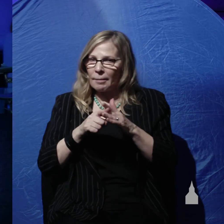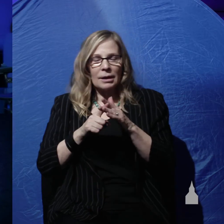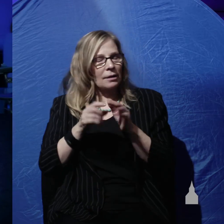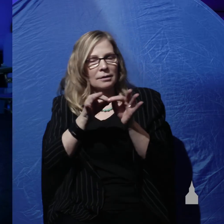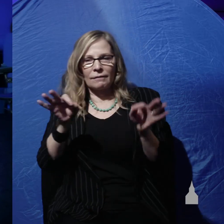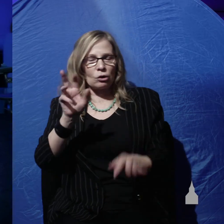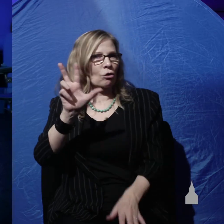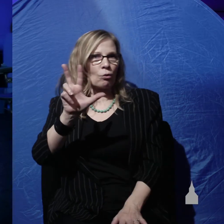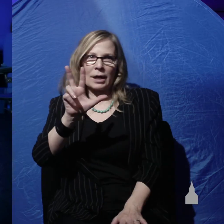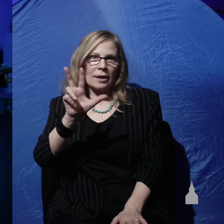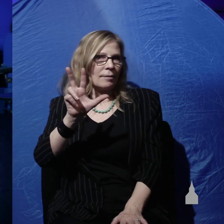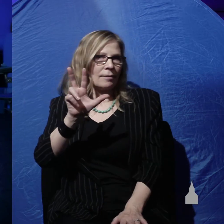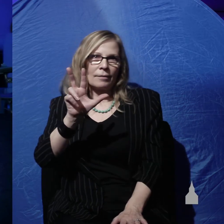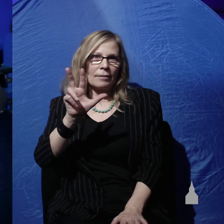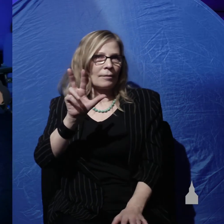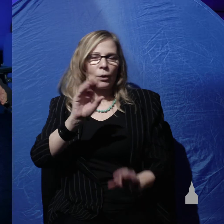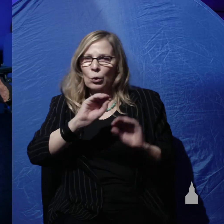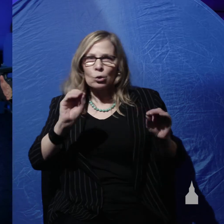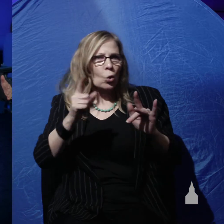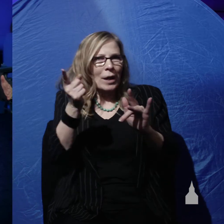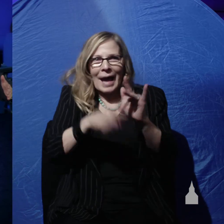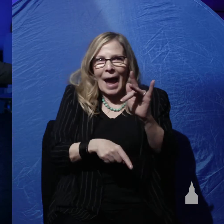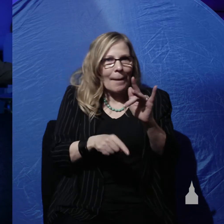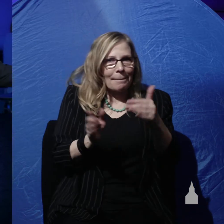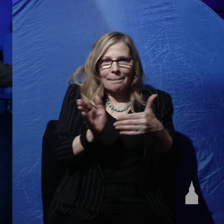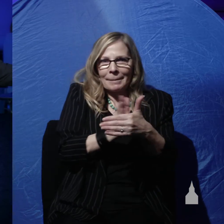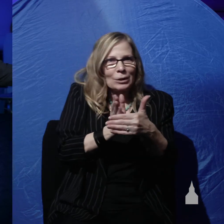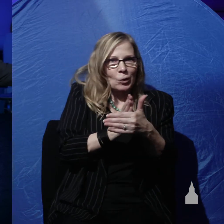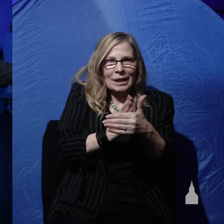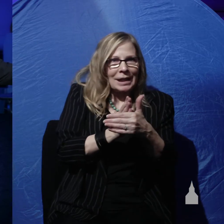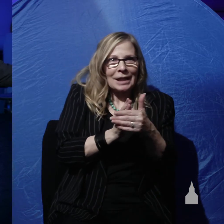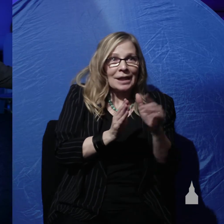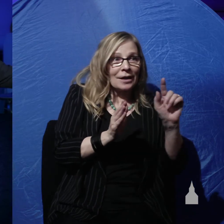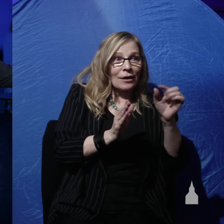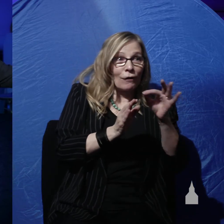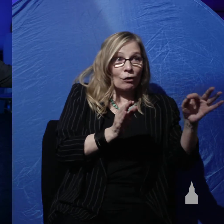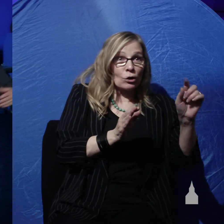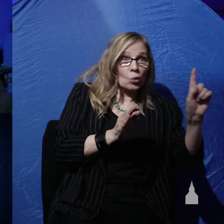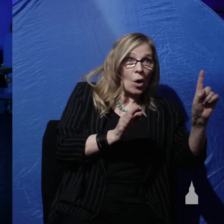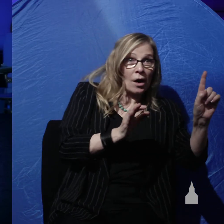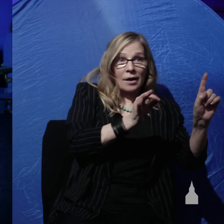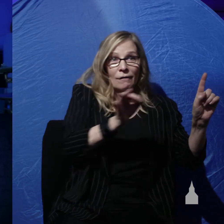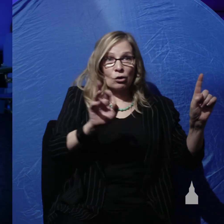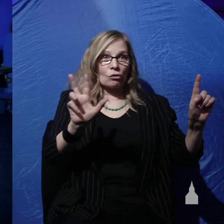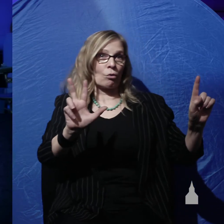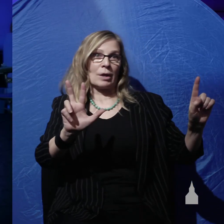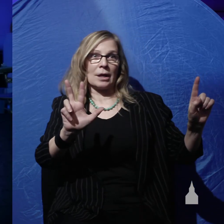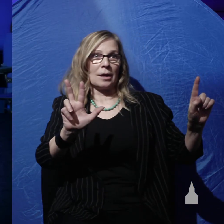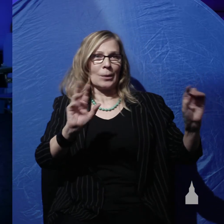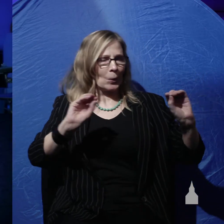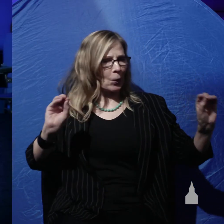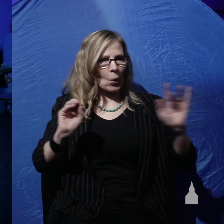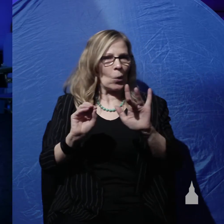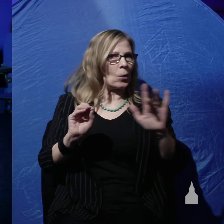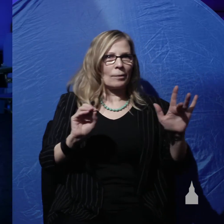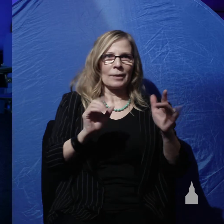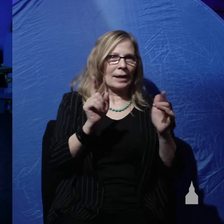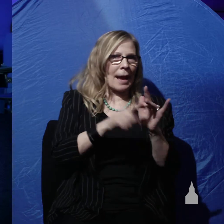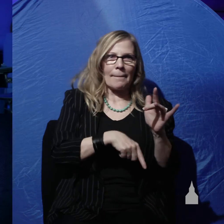3. So there is no gap between verse 1 and verse 3 other than you know